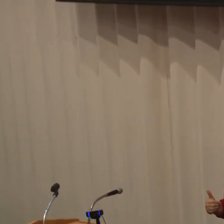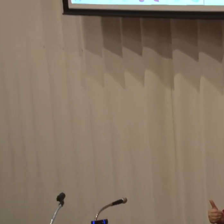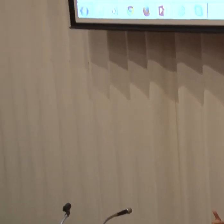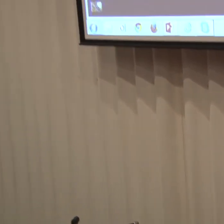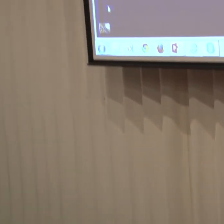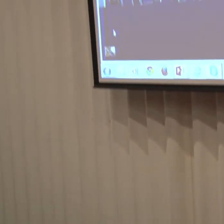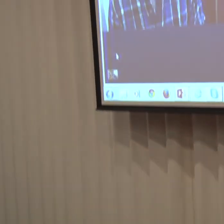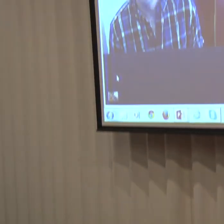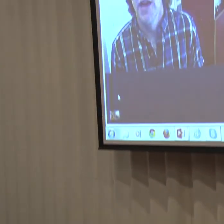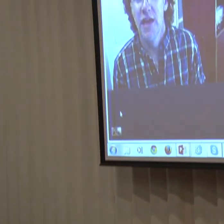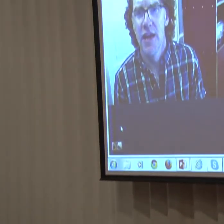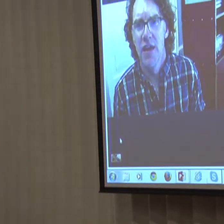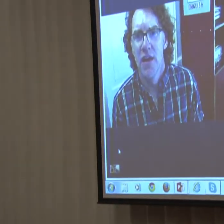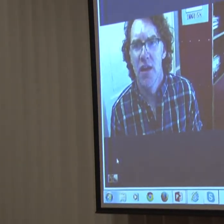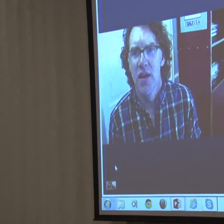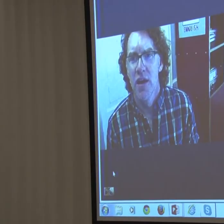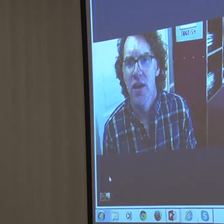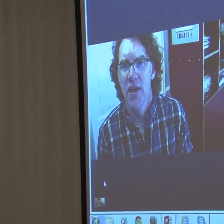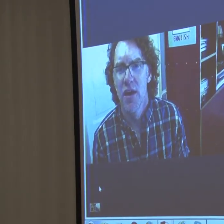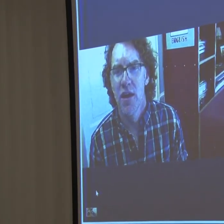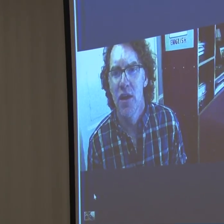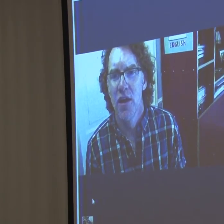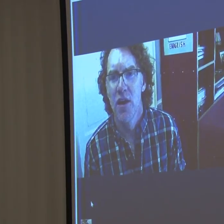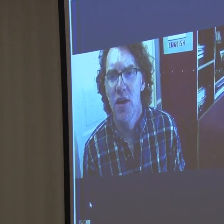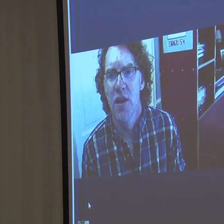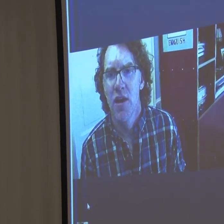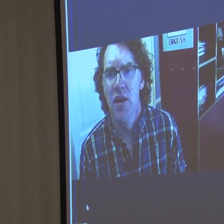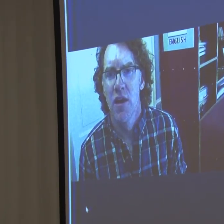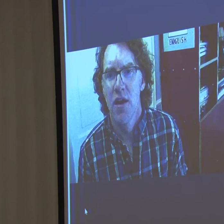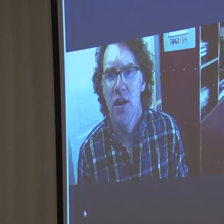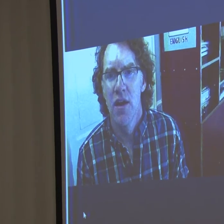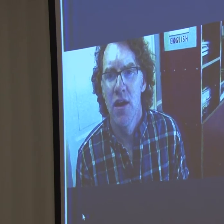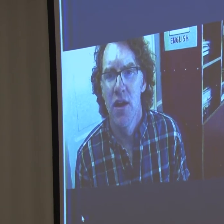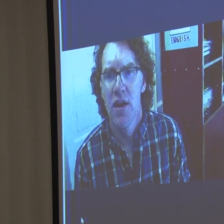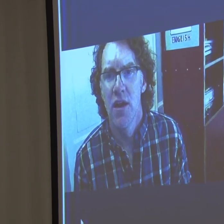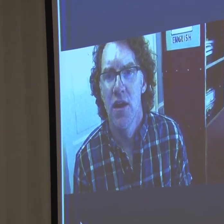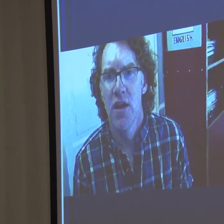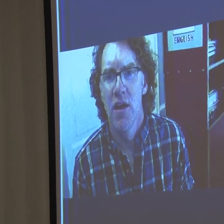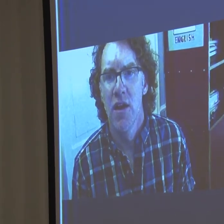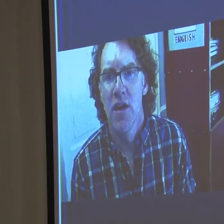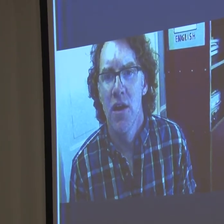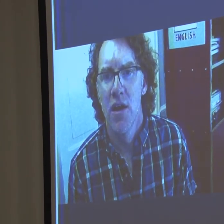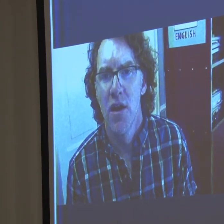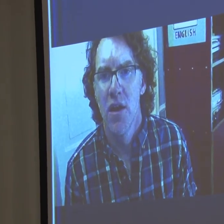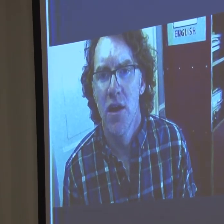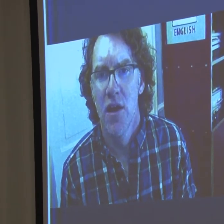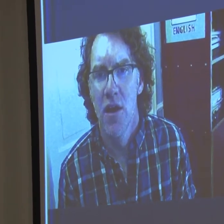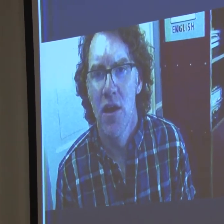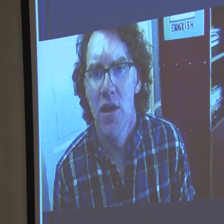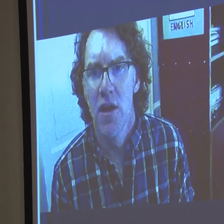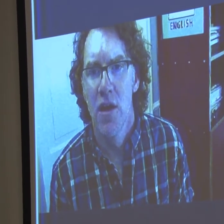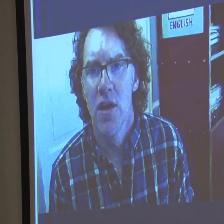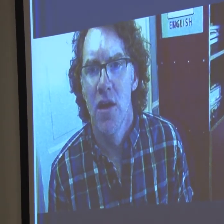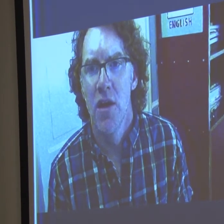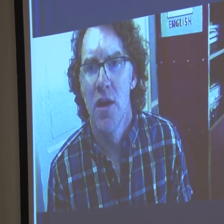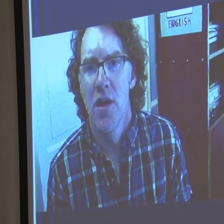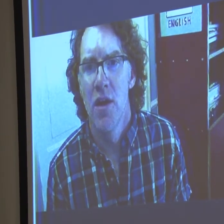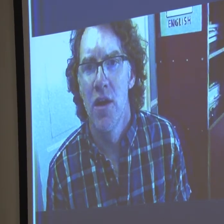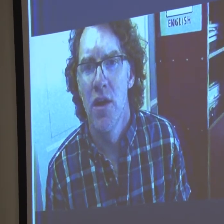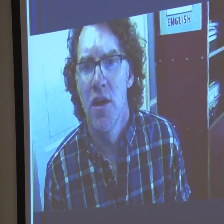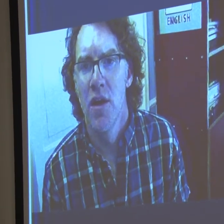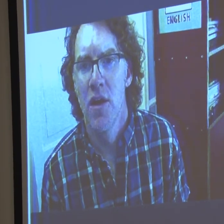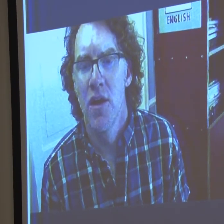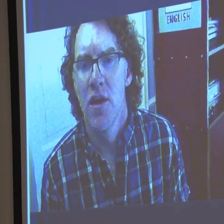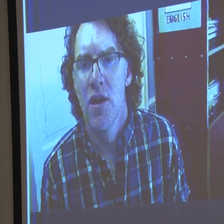you ask for advice? Can you ask for advice? You can ask whatever question you want, sure. What's your question? What advice do we have